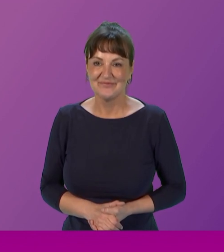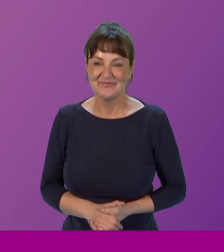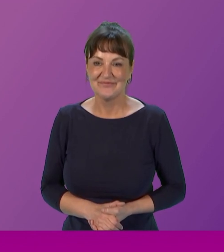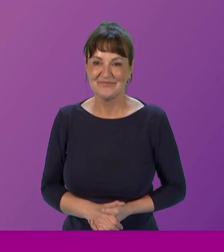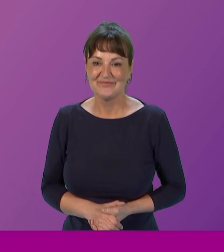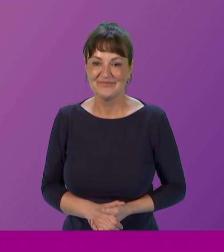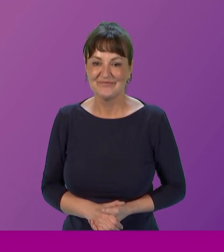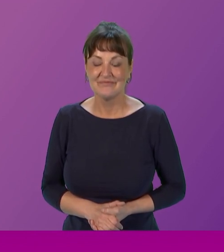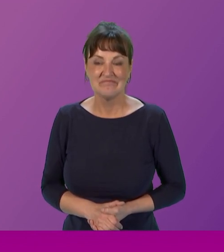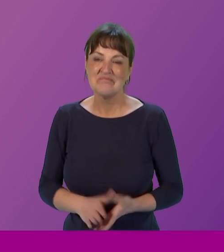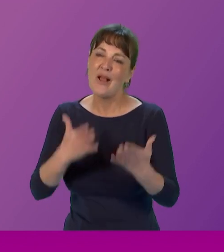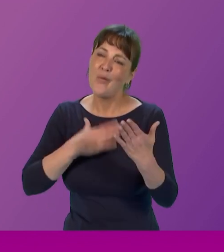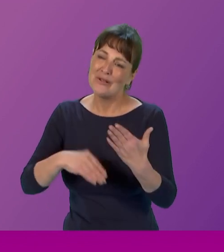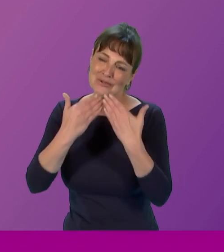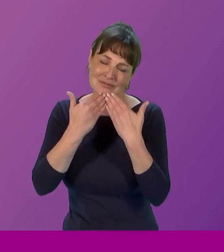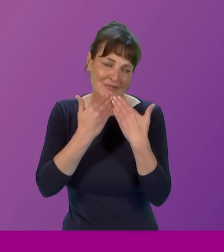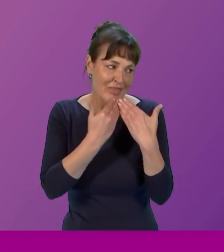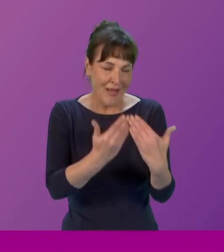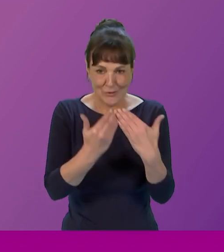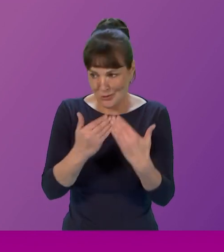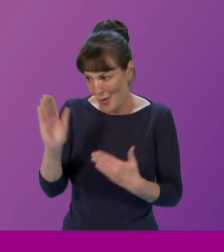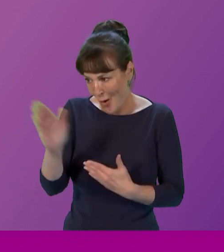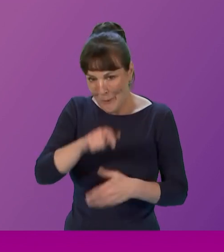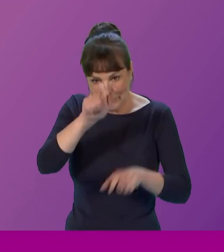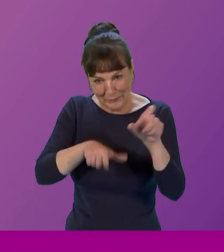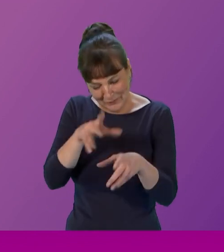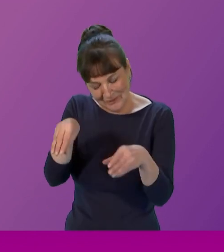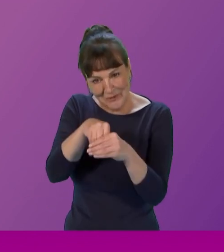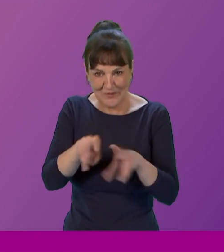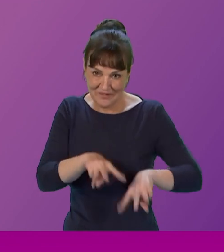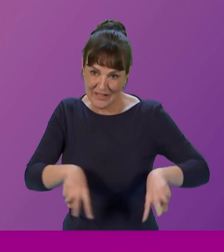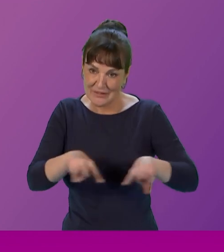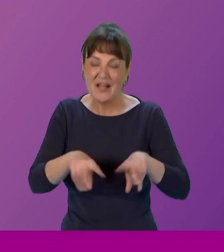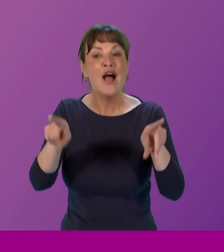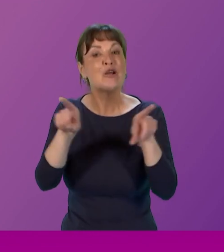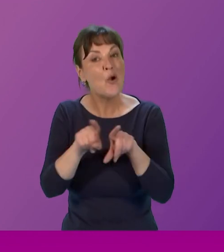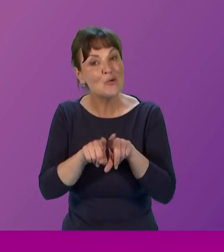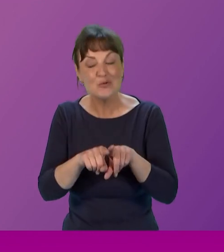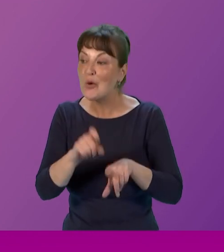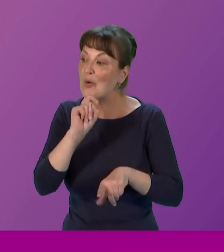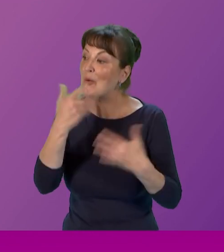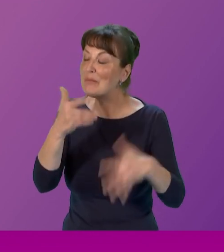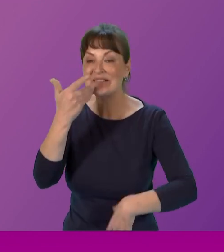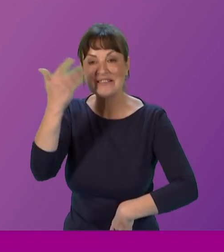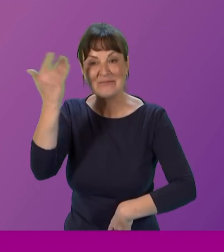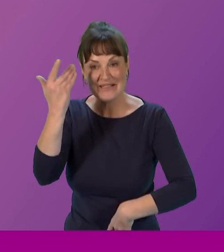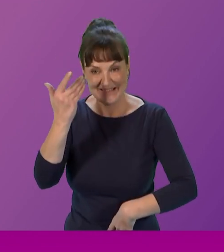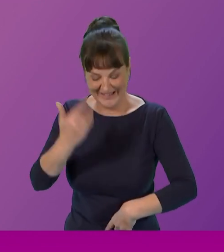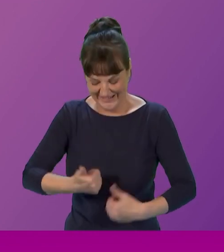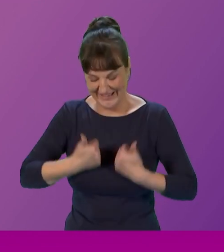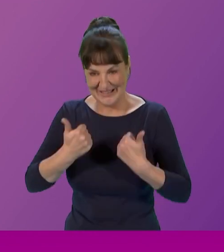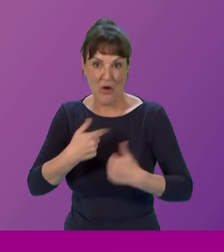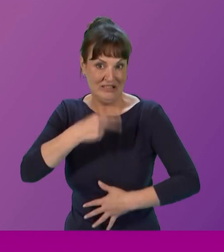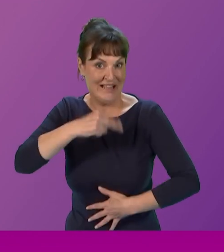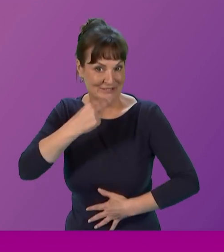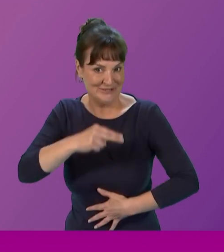just like to say thank you to everyone who took part in that video and thank you to all who have contributed to this first part of our